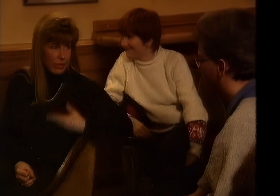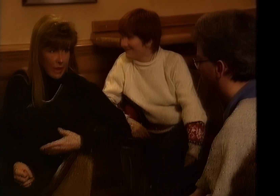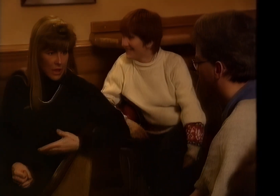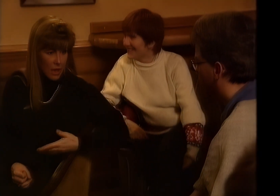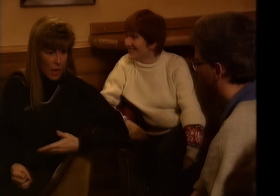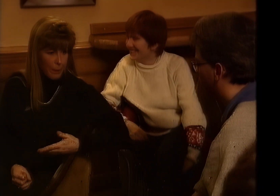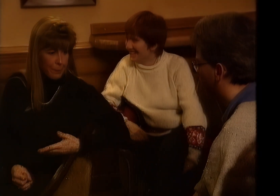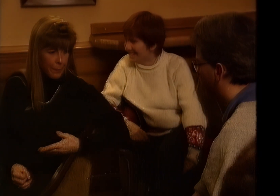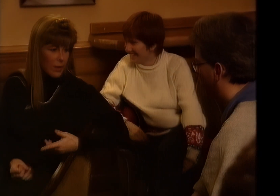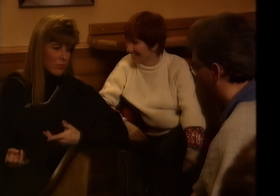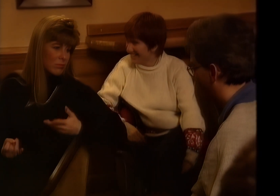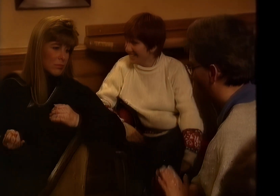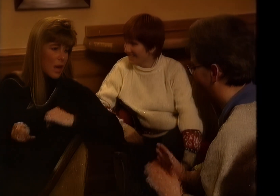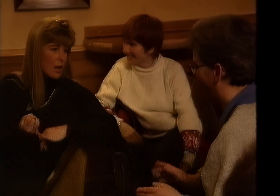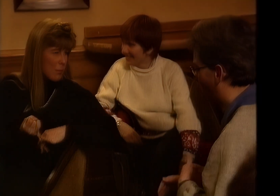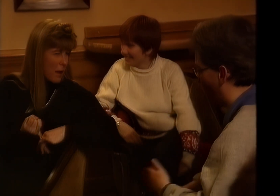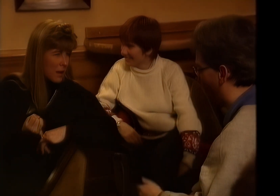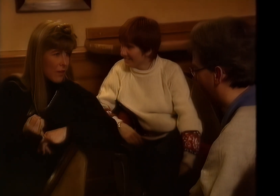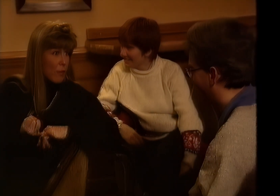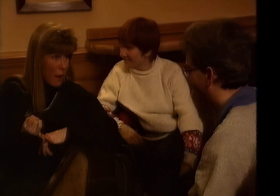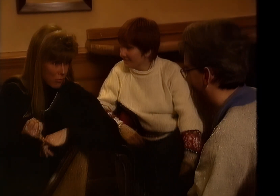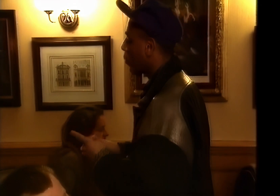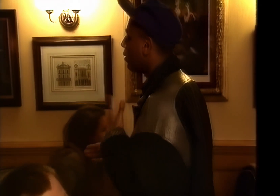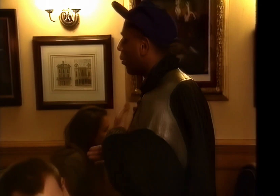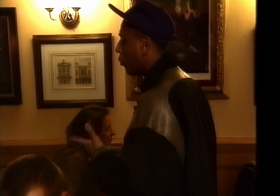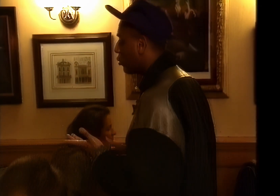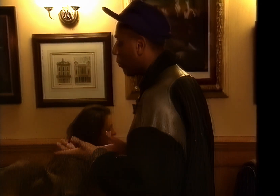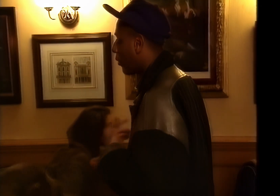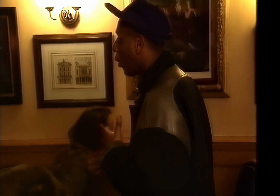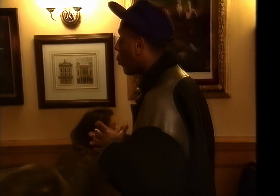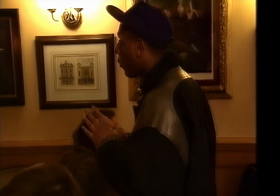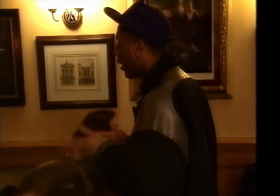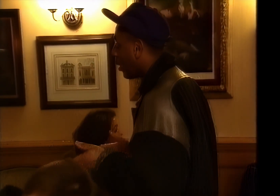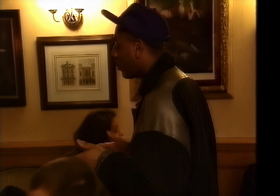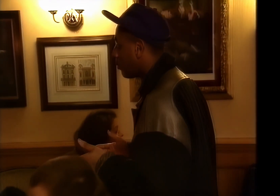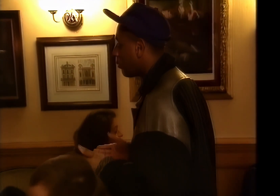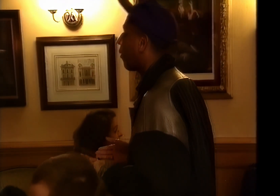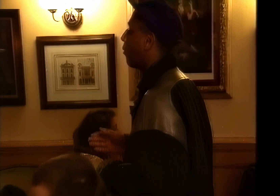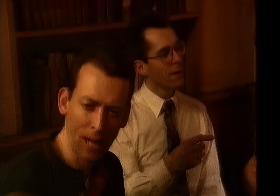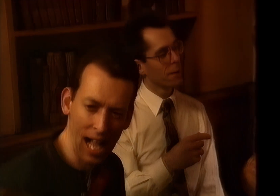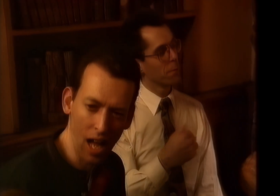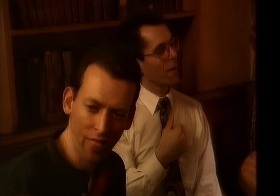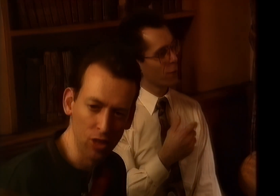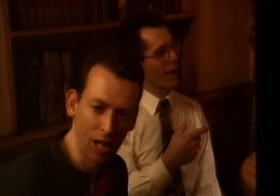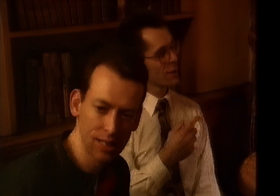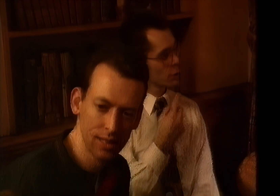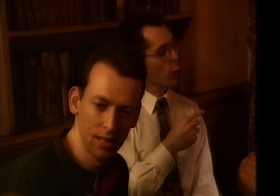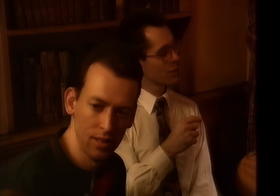now. You can do something about